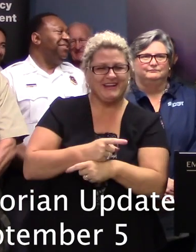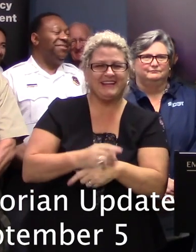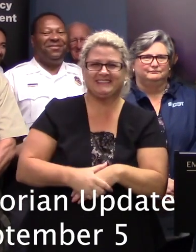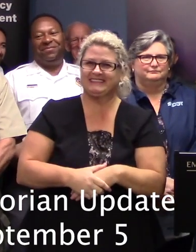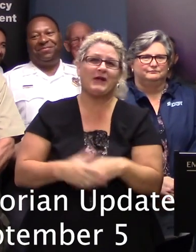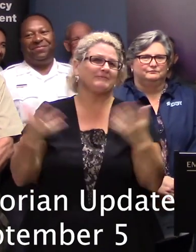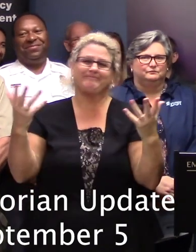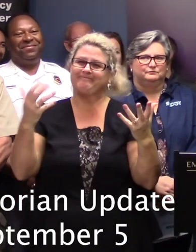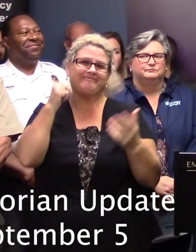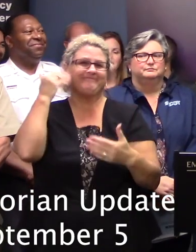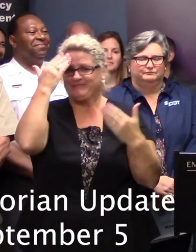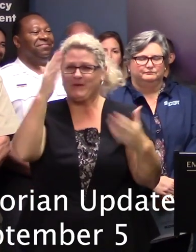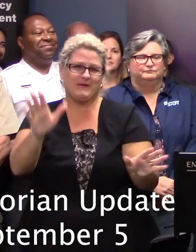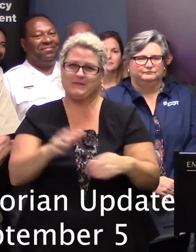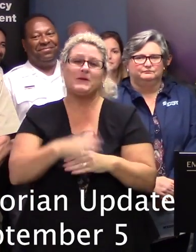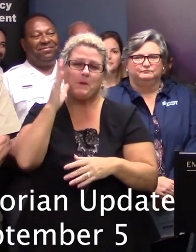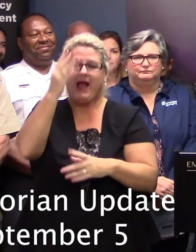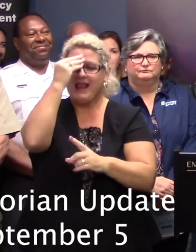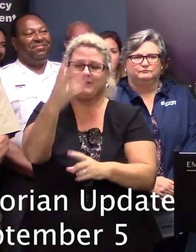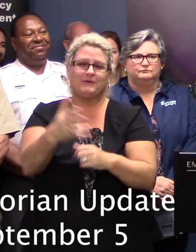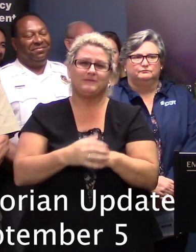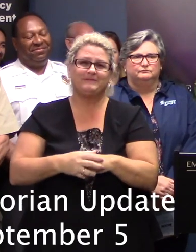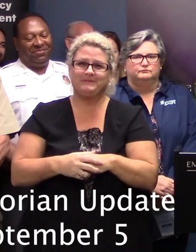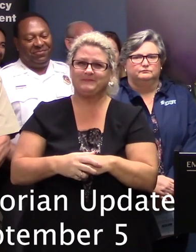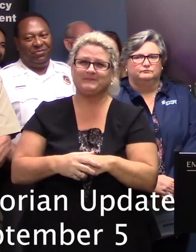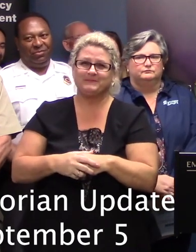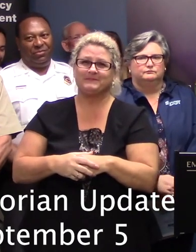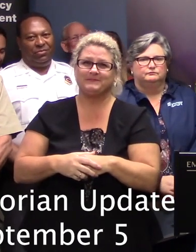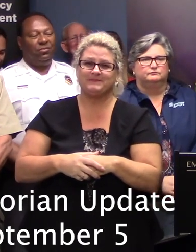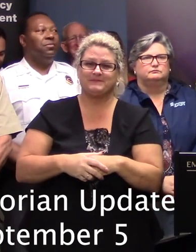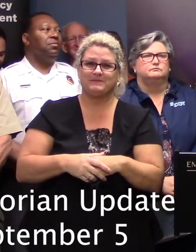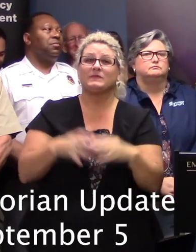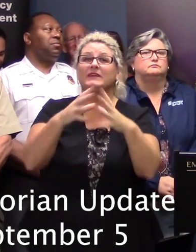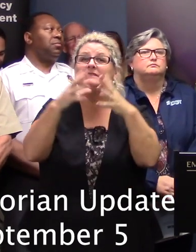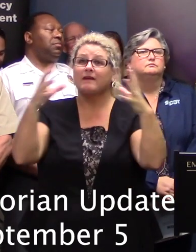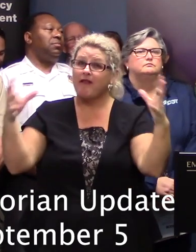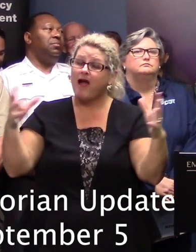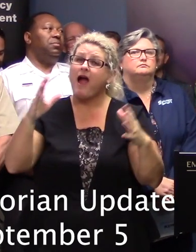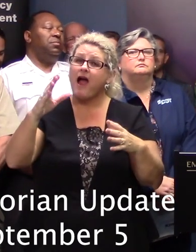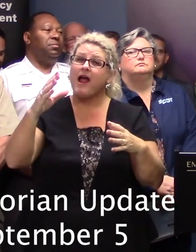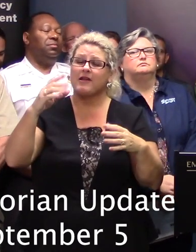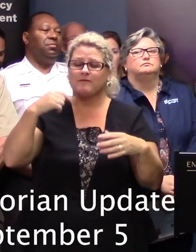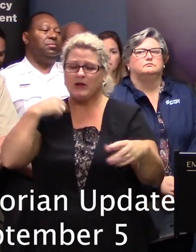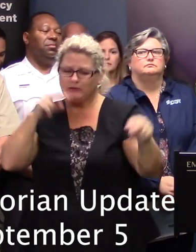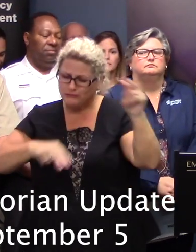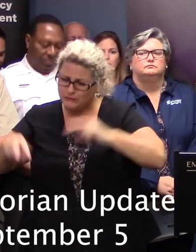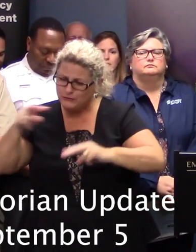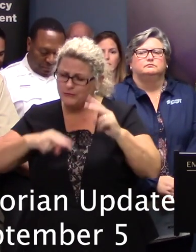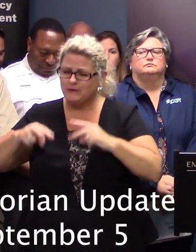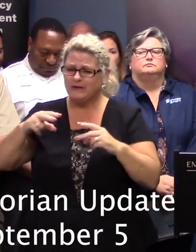As soon as we know you will know. As you can gather, there's a lot of thought and a lot of data that needs to be